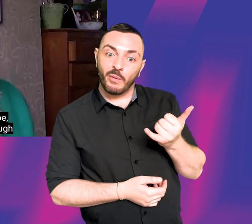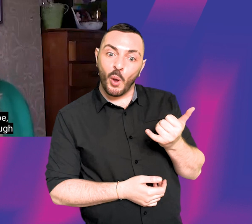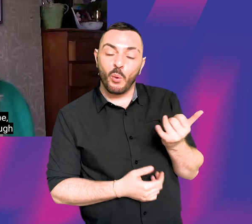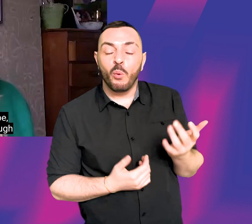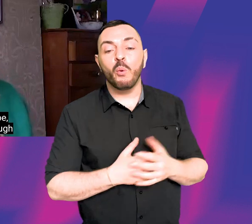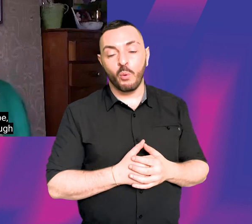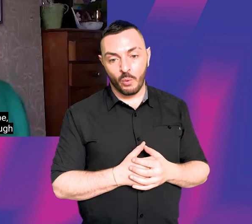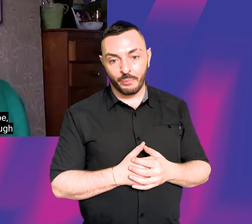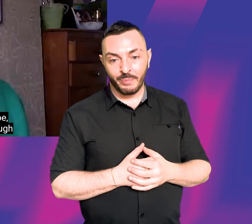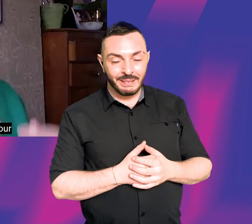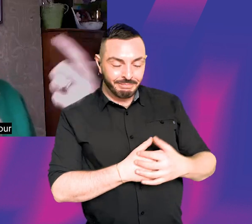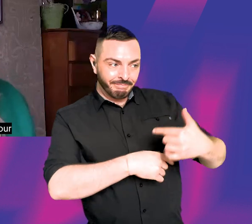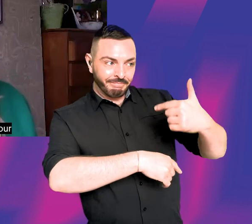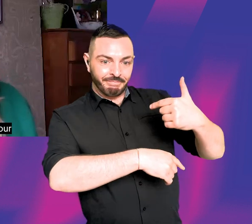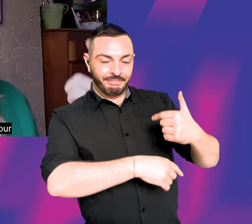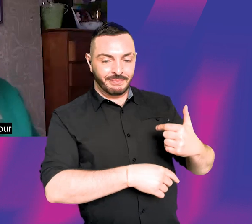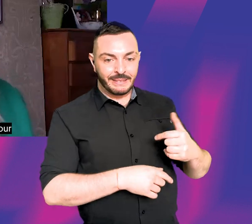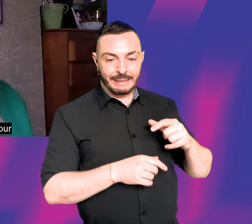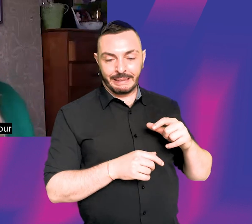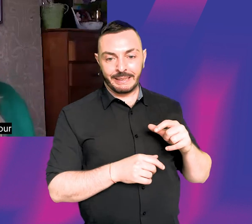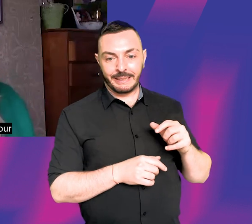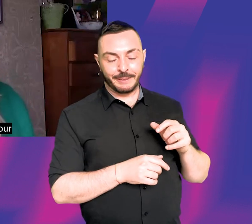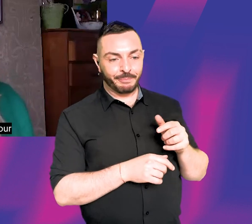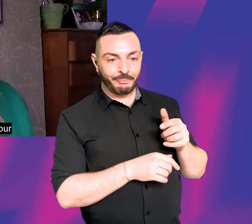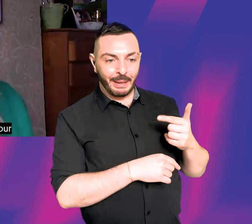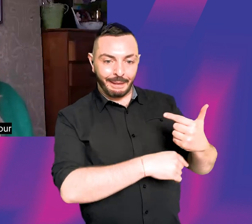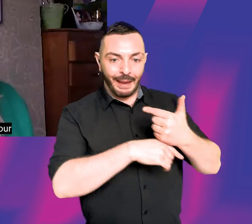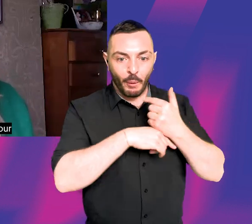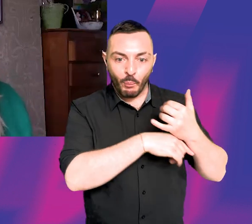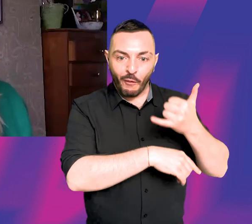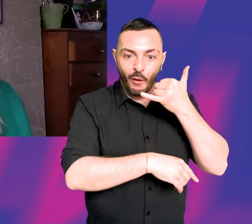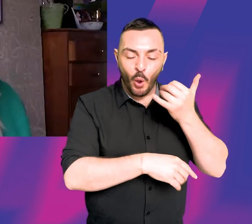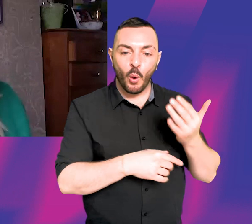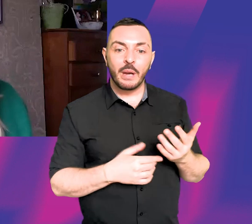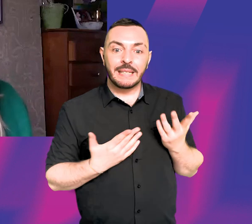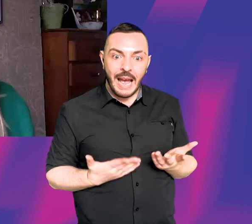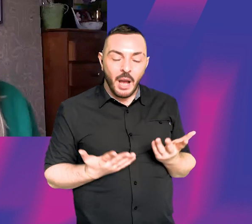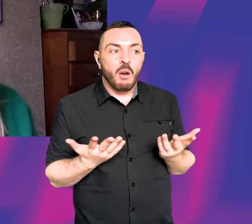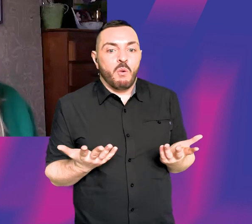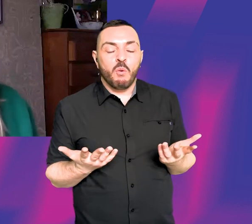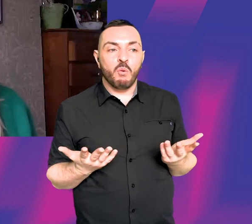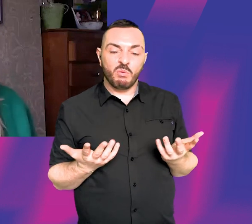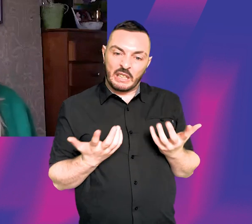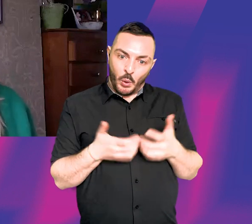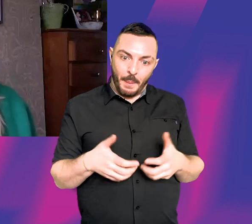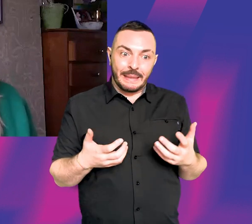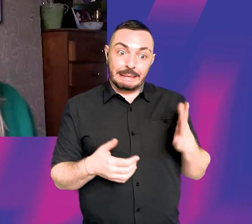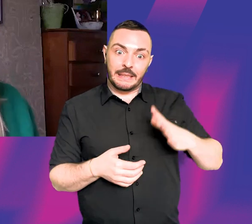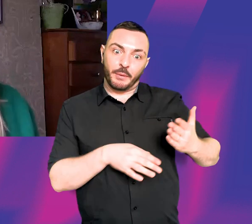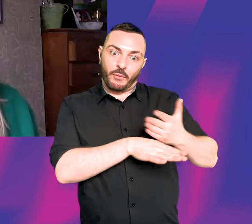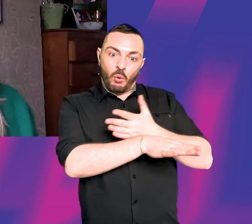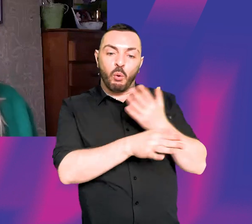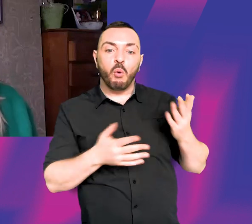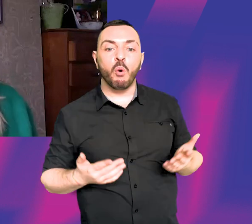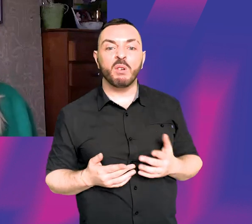the camera phones weren't good enough. So you had to buy like AV equipment to like shoot them in your home. But now you can just do so get a tripod, they're